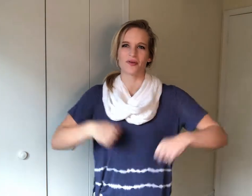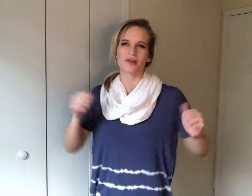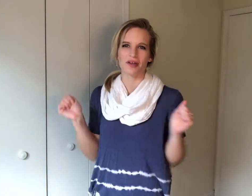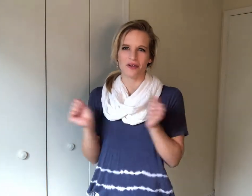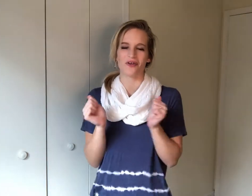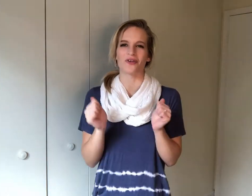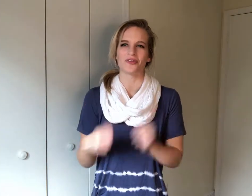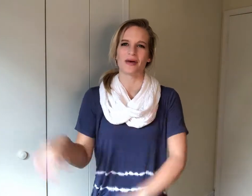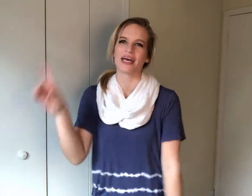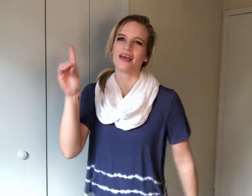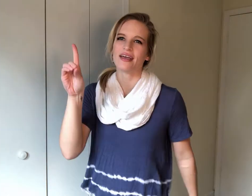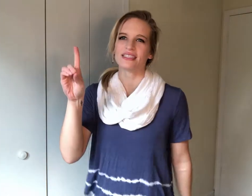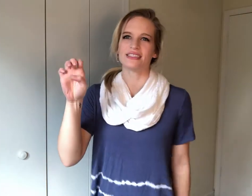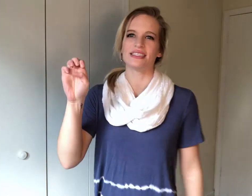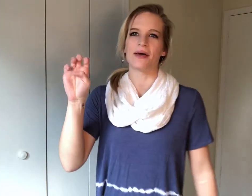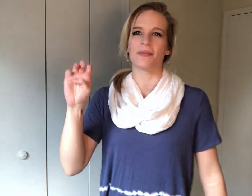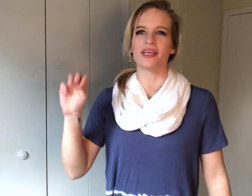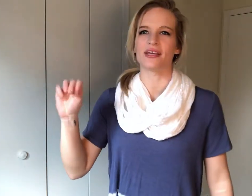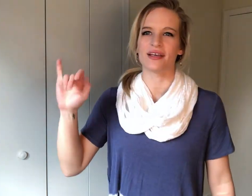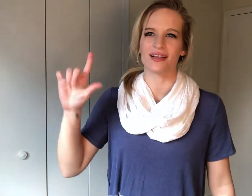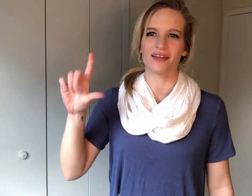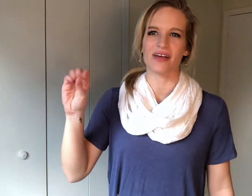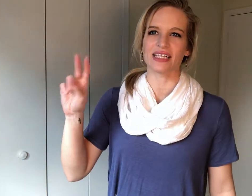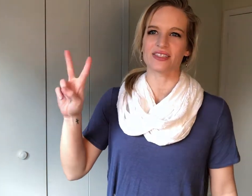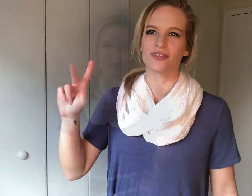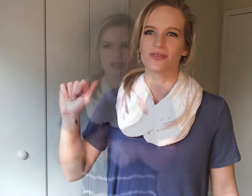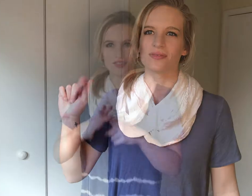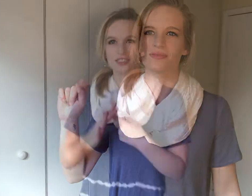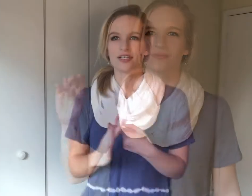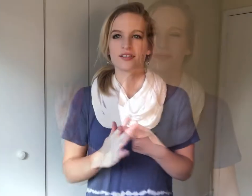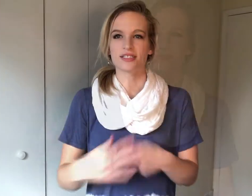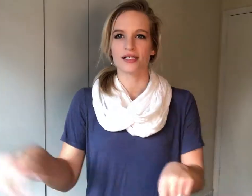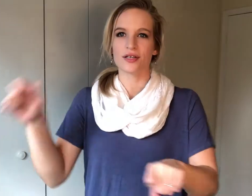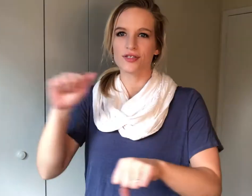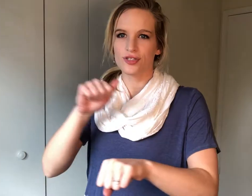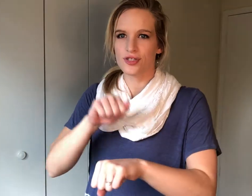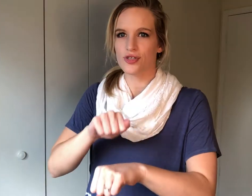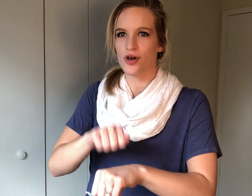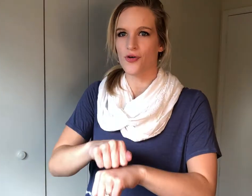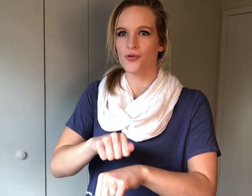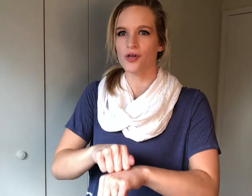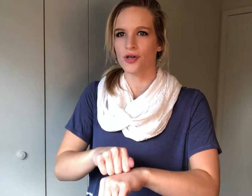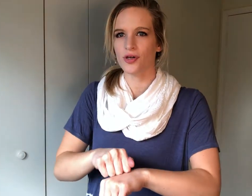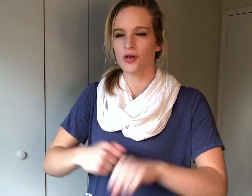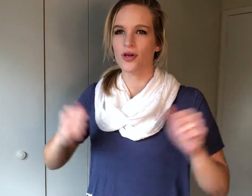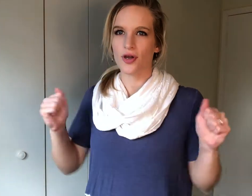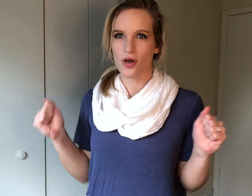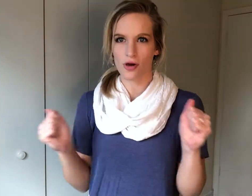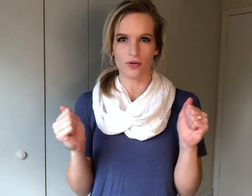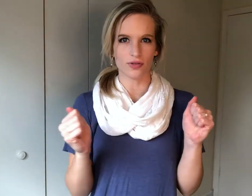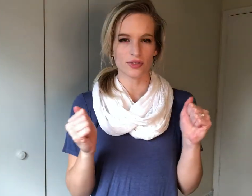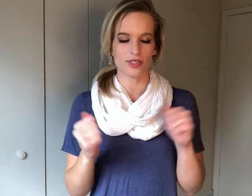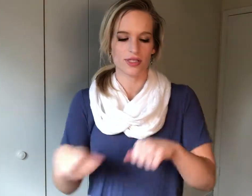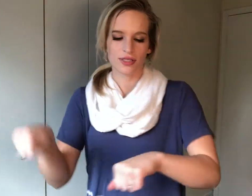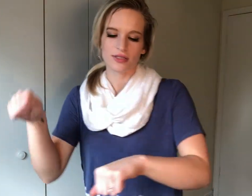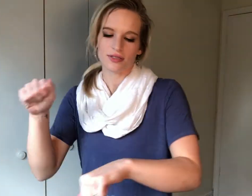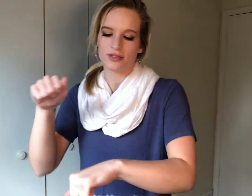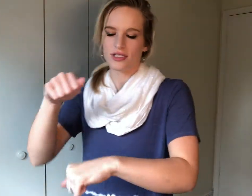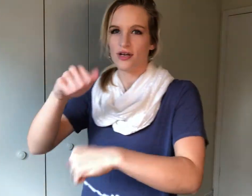cold by Demi Lovato so it starts stone cold so stone